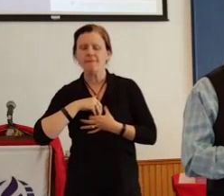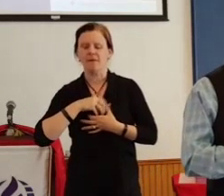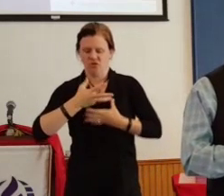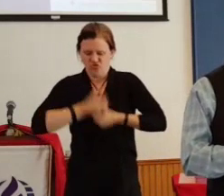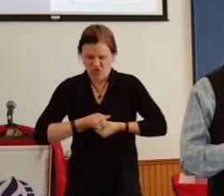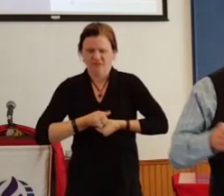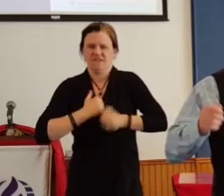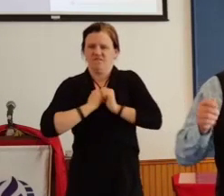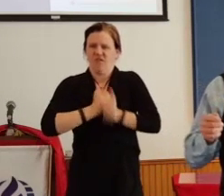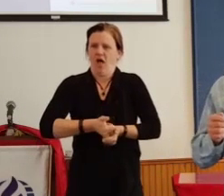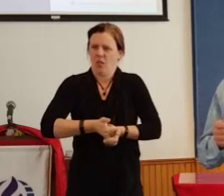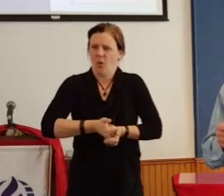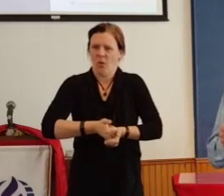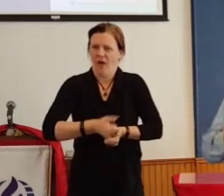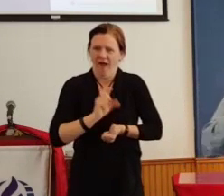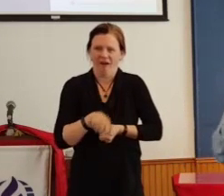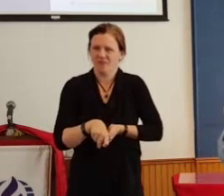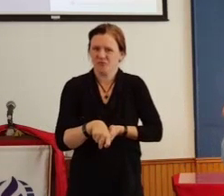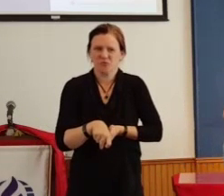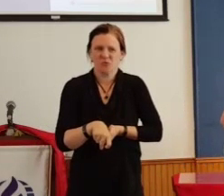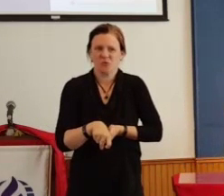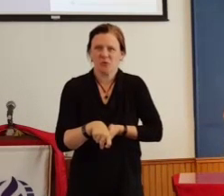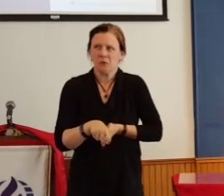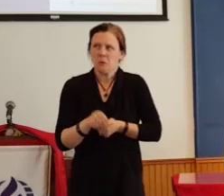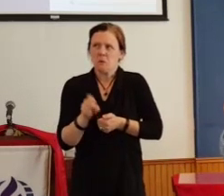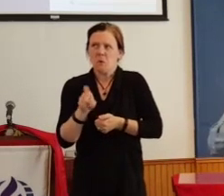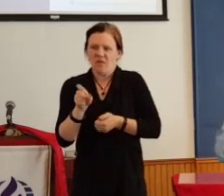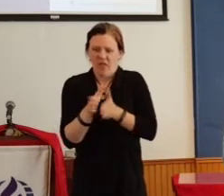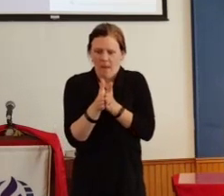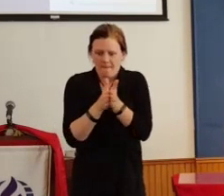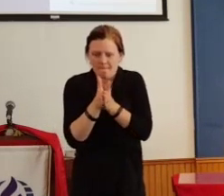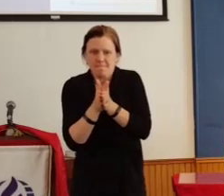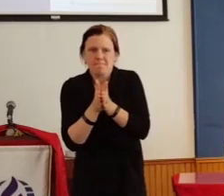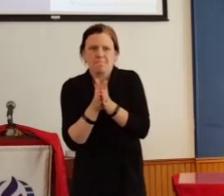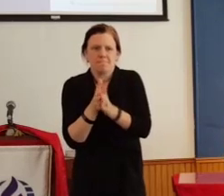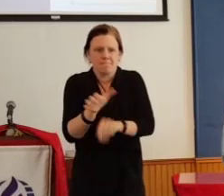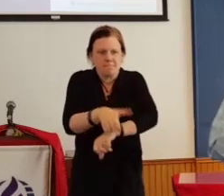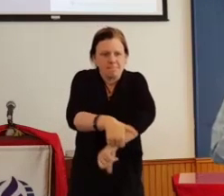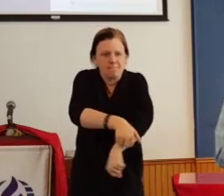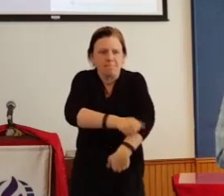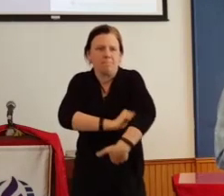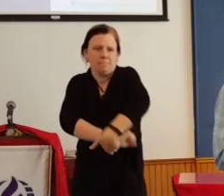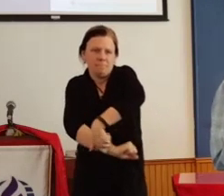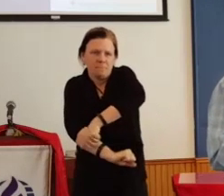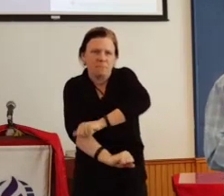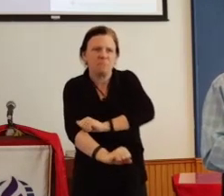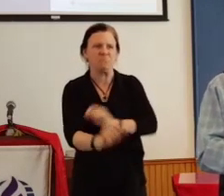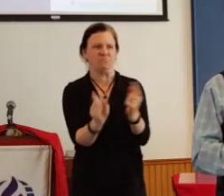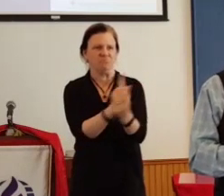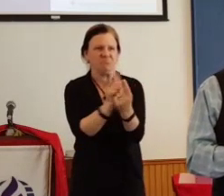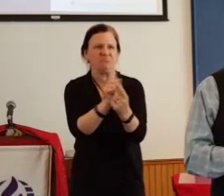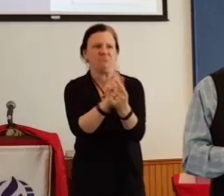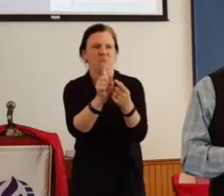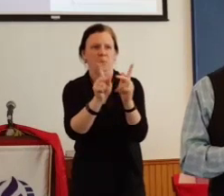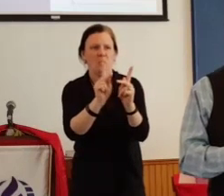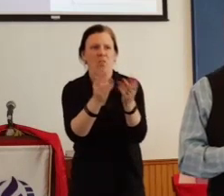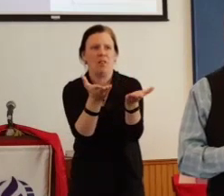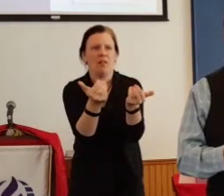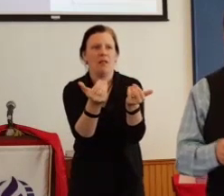We have to allow the Spirit to fill us with the passion and the fire to reach others and to change the world. We have to